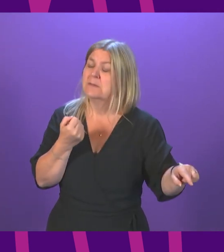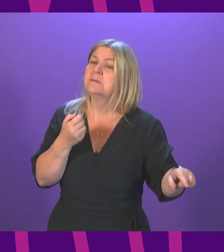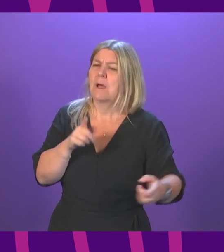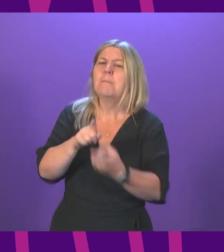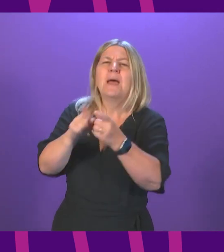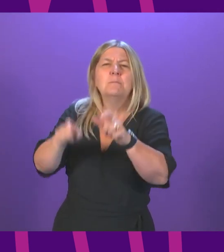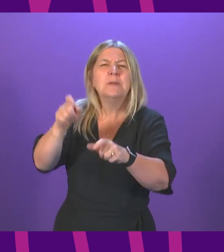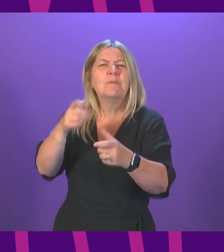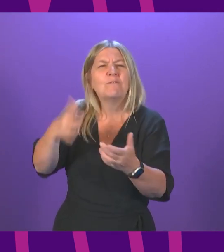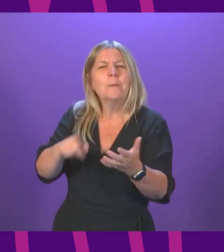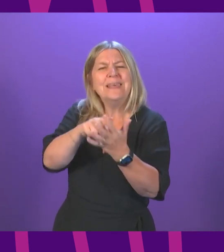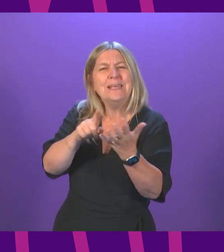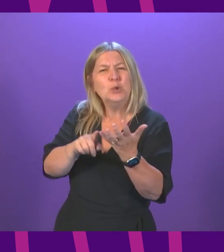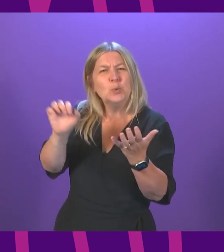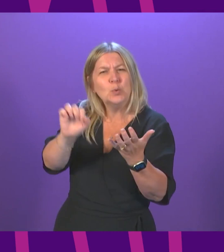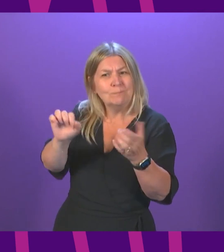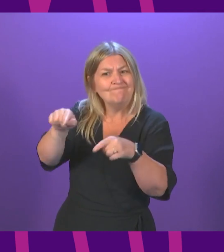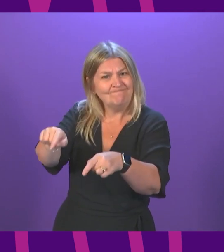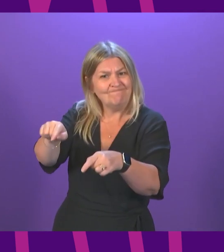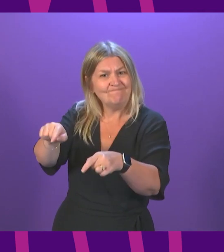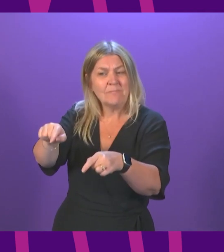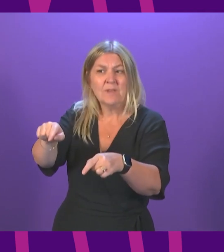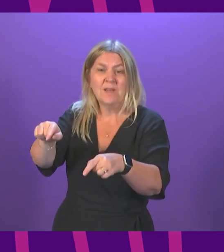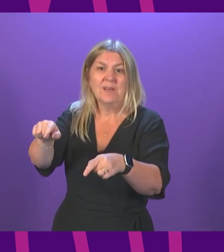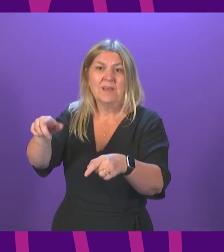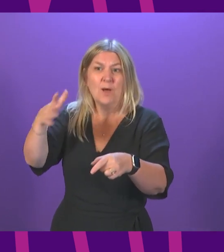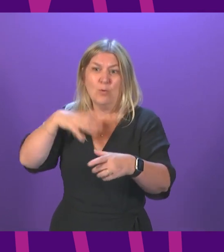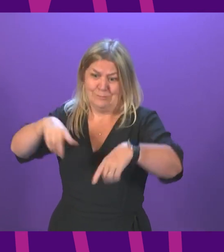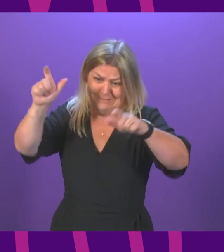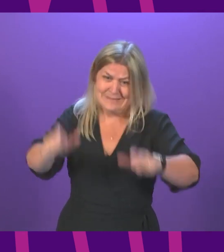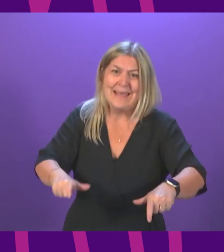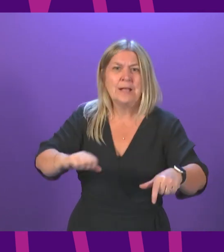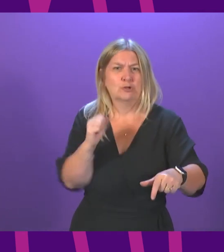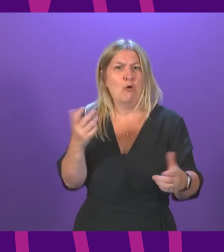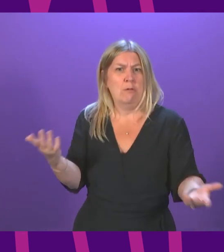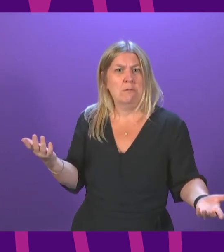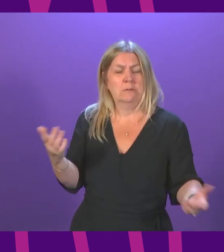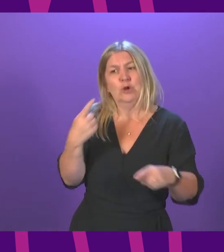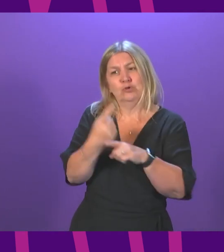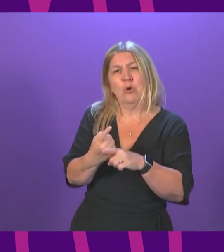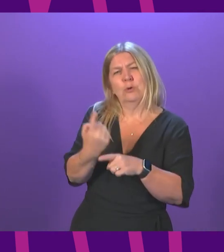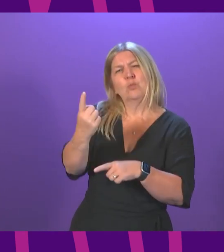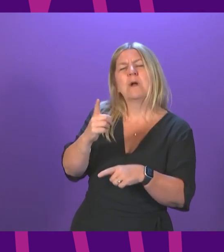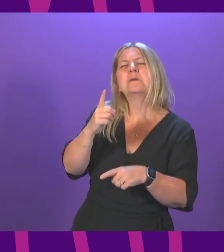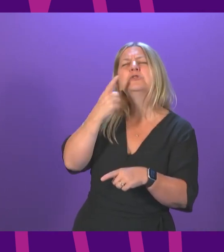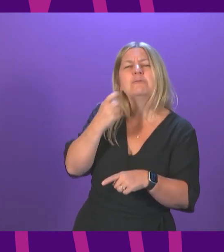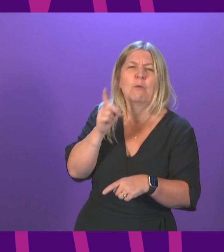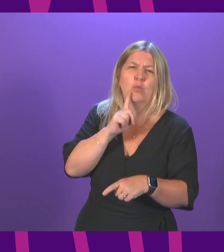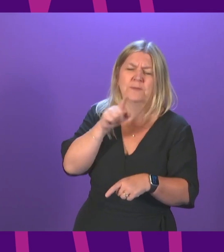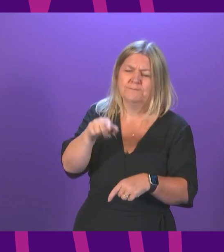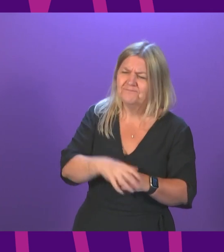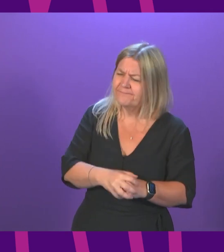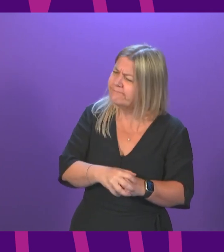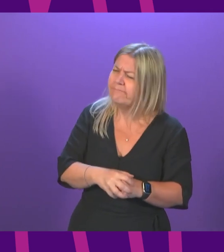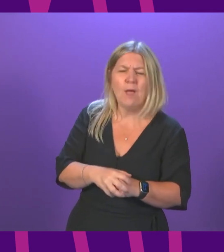are having to go through the indignity of applying to stay in their own country. I spoke to one young woman and this, for me, in some ways,